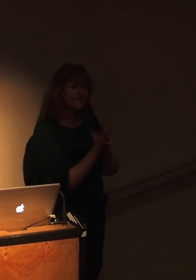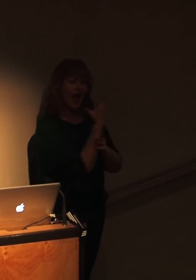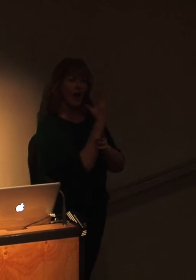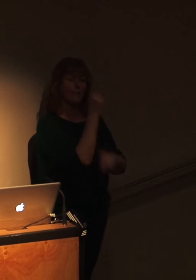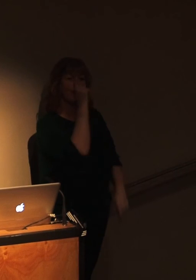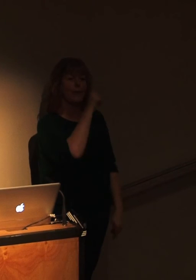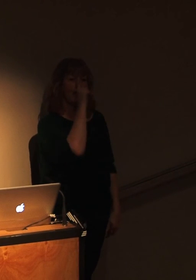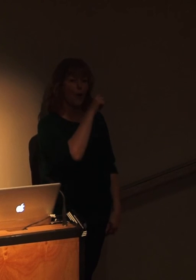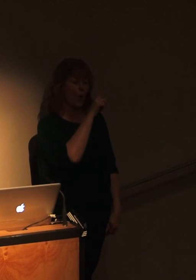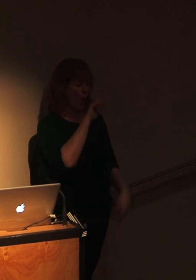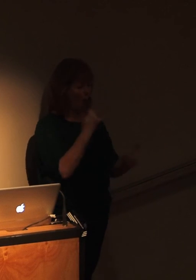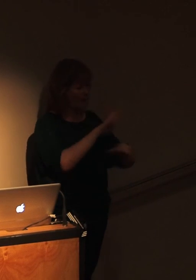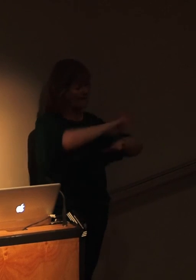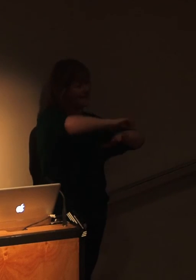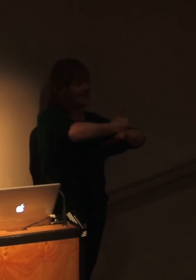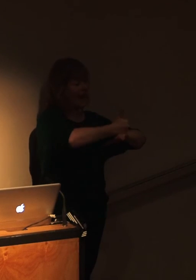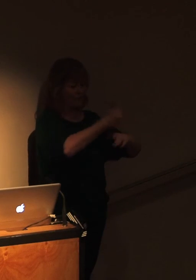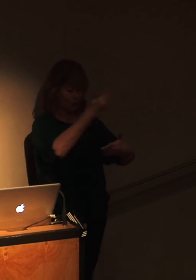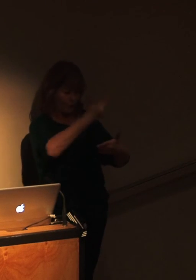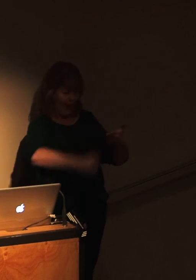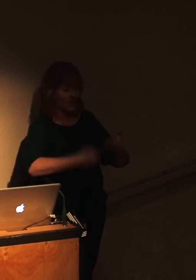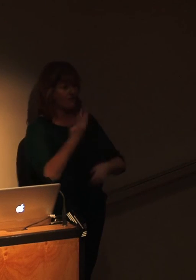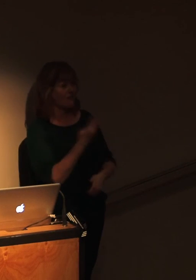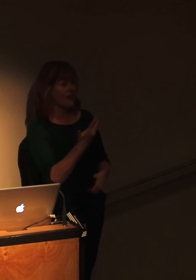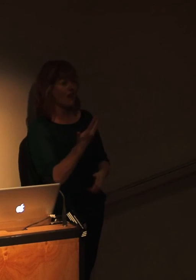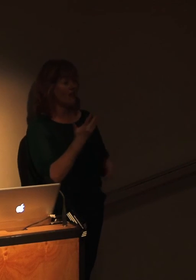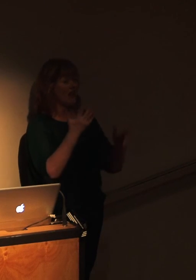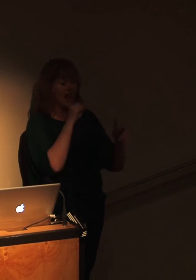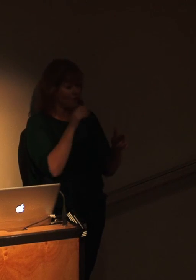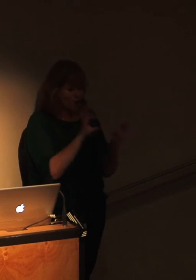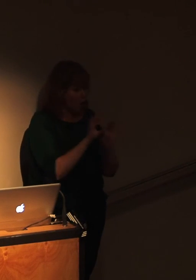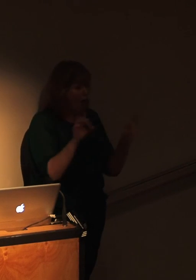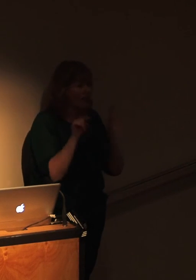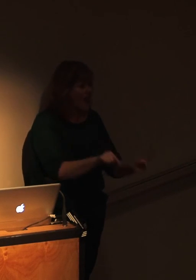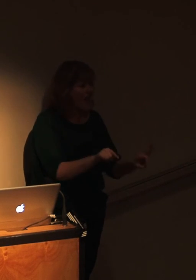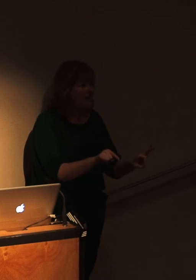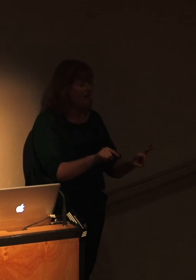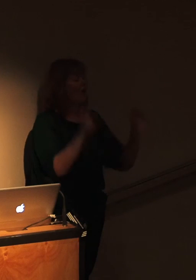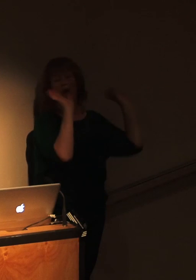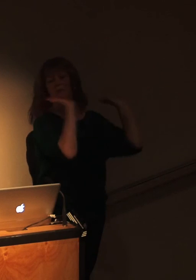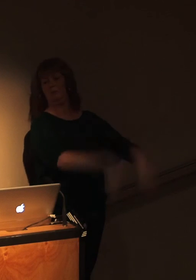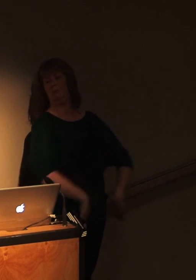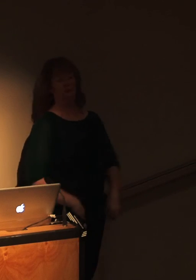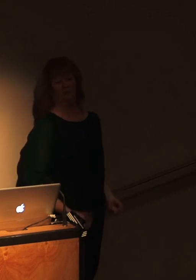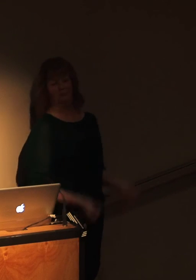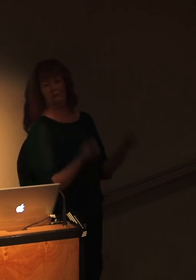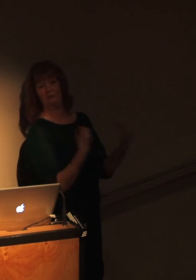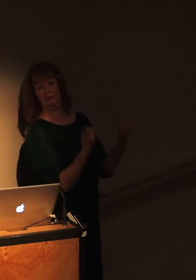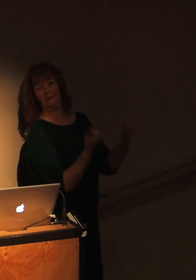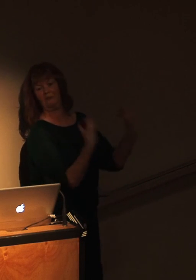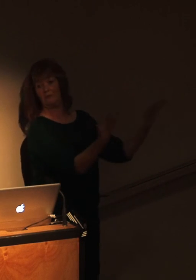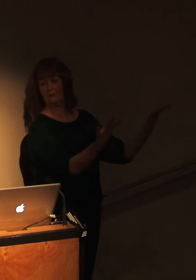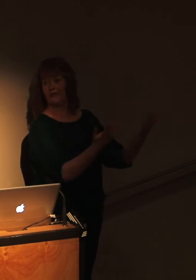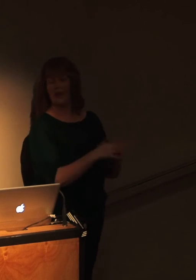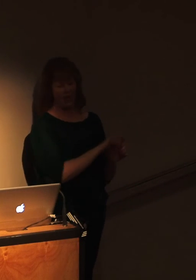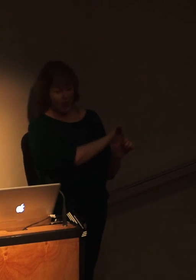page 15, and got into the thick of it, again, they won't even read the rest of the screenplay. And then they'll go to the back of the film, and they'll come back about five pages, and